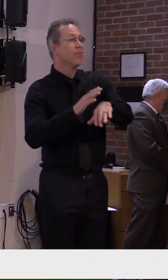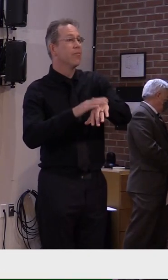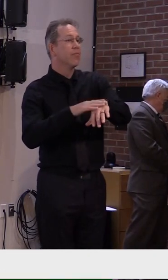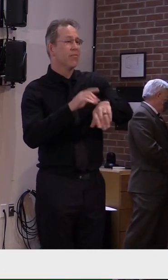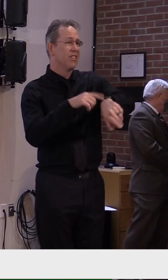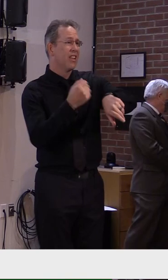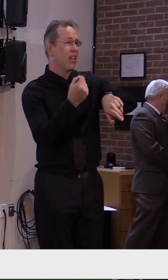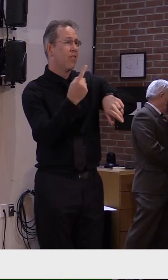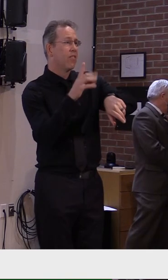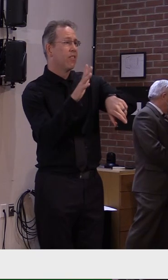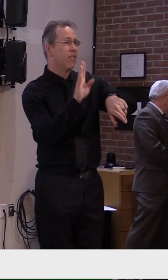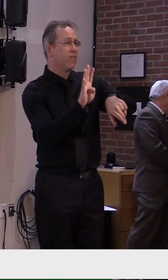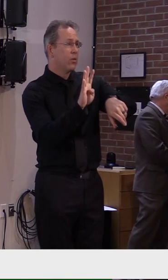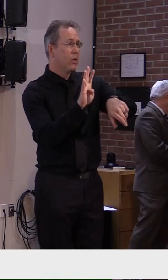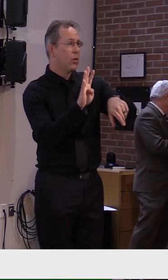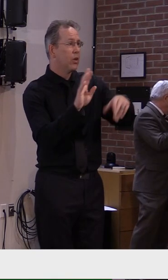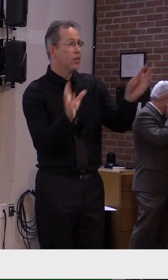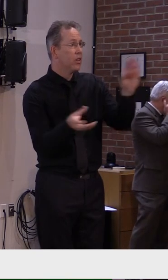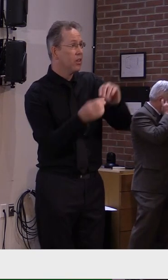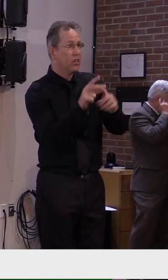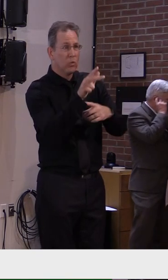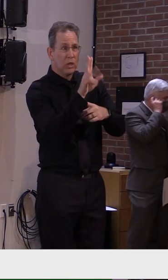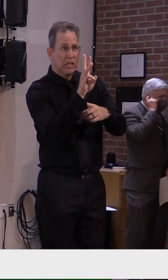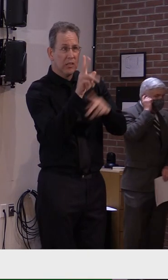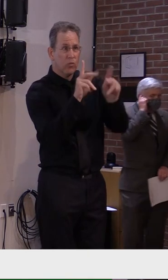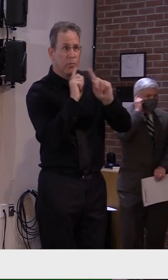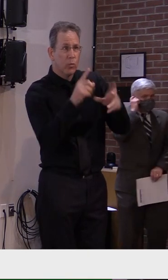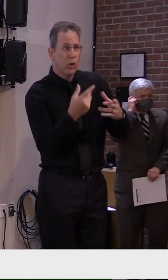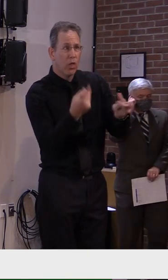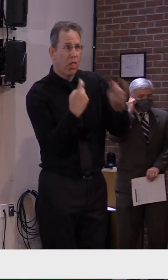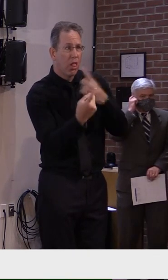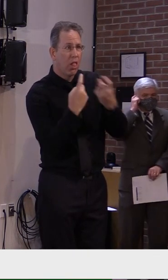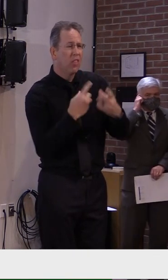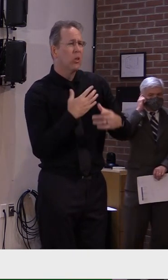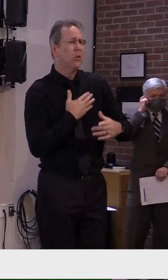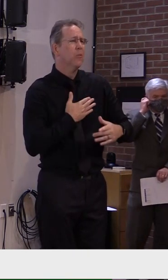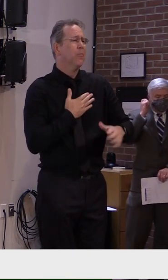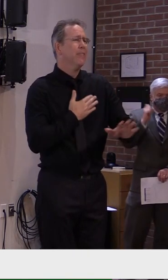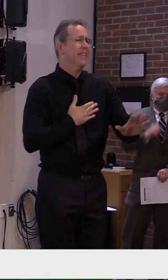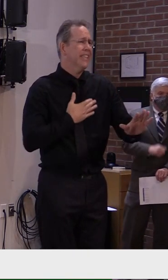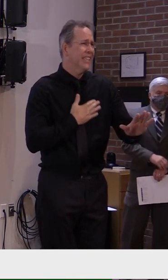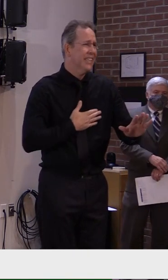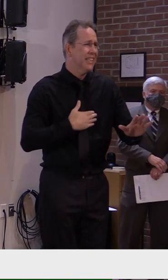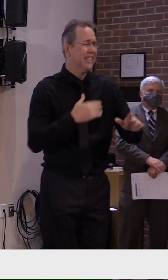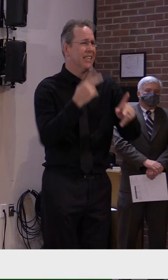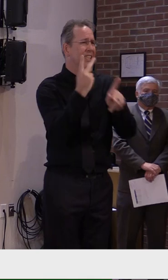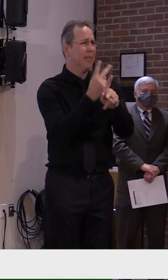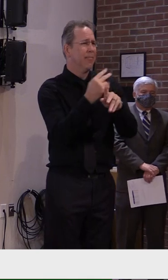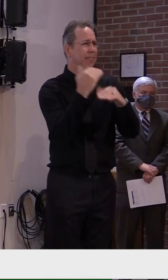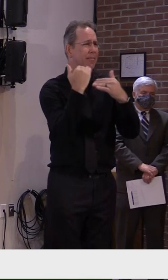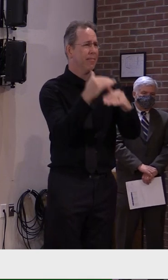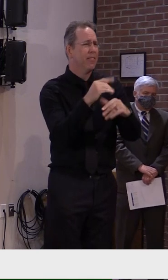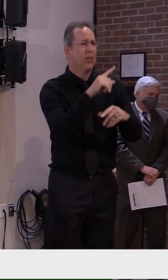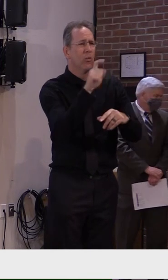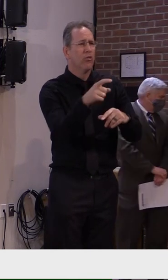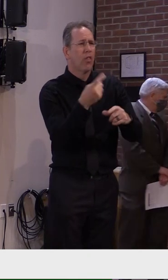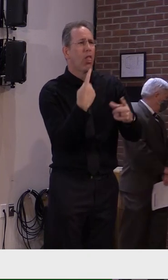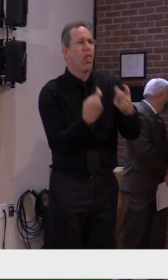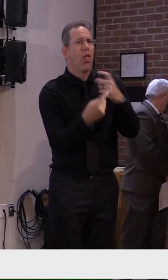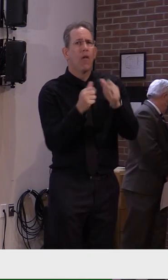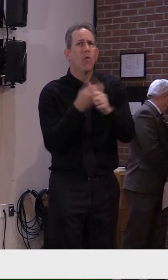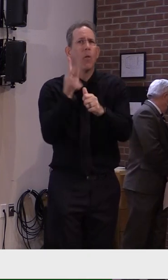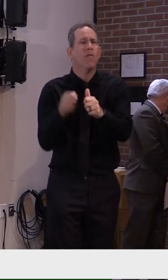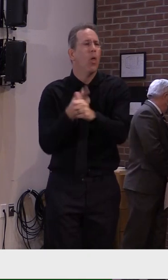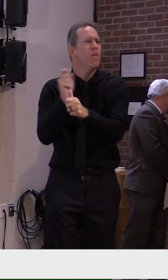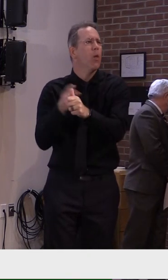26 reporters in the queue. So please try to keep your questions limited on topic and